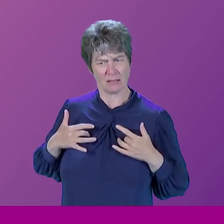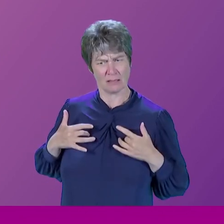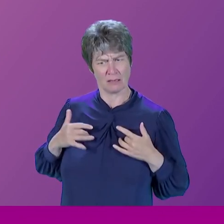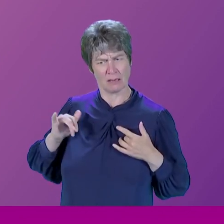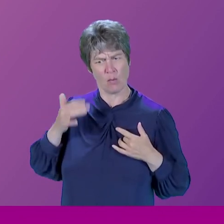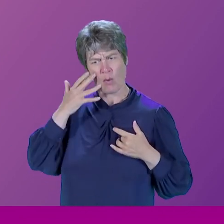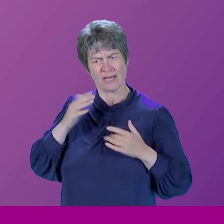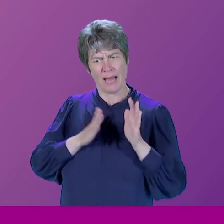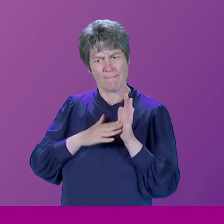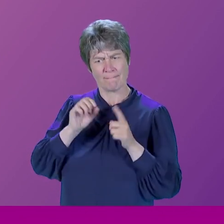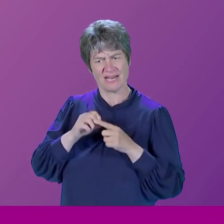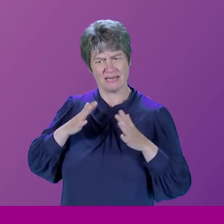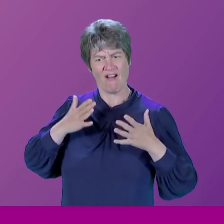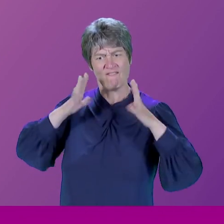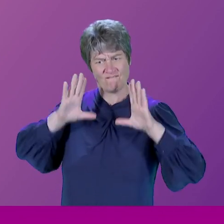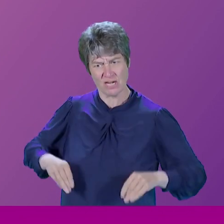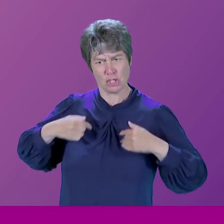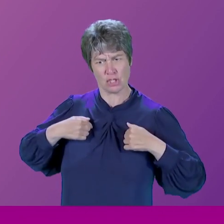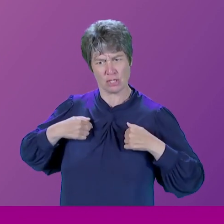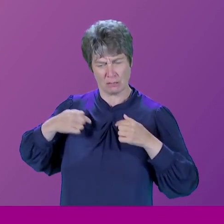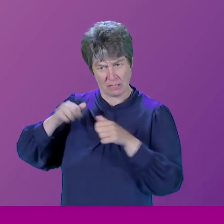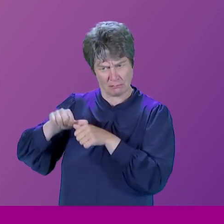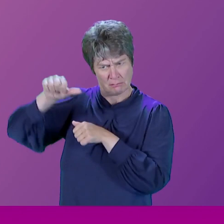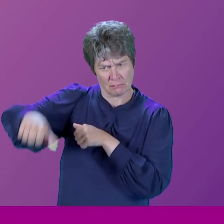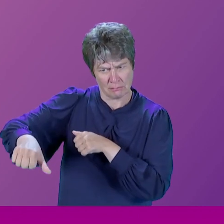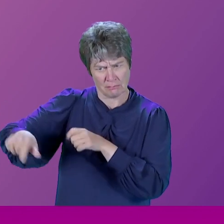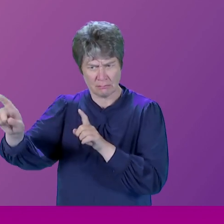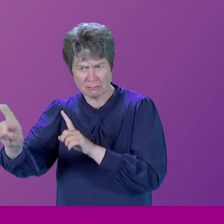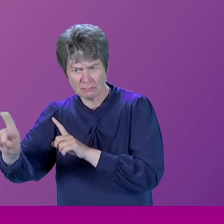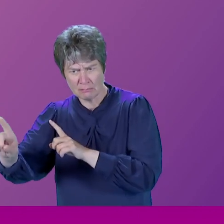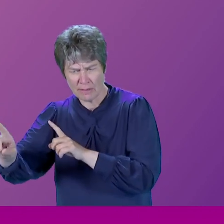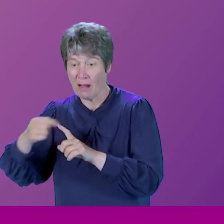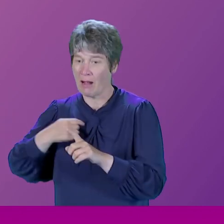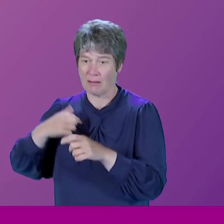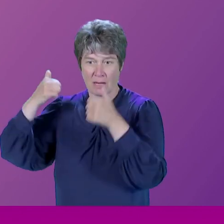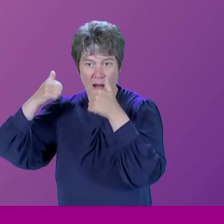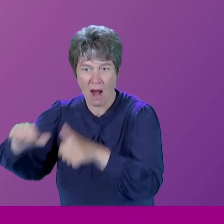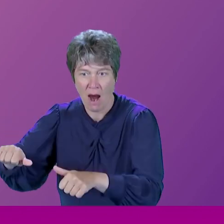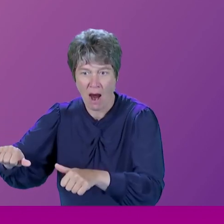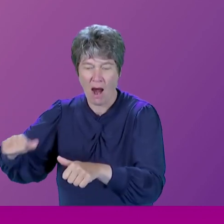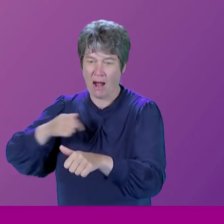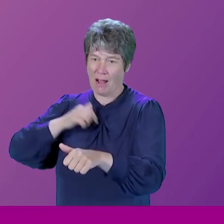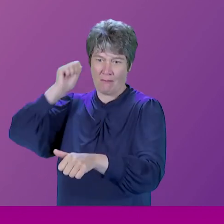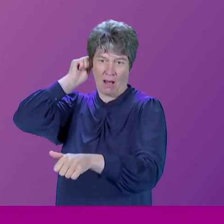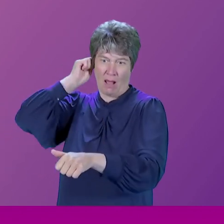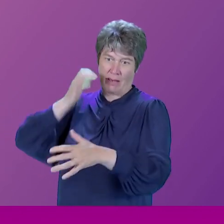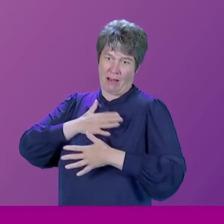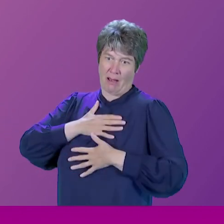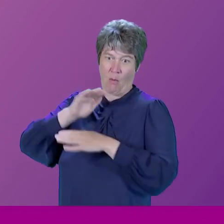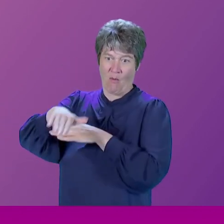I'm so lucky that I've, you know, had this career in broadcasting, which I have found just as exciting, actually.